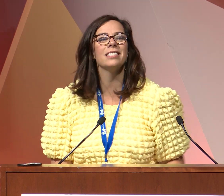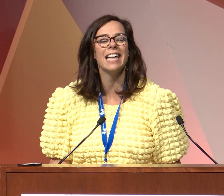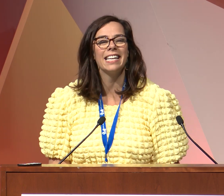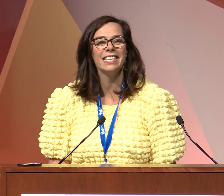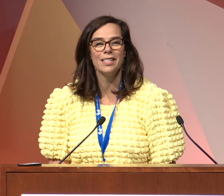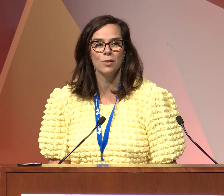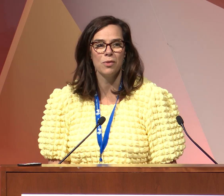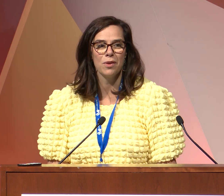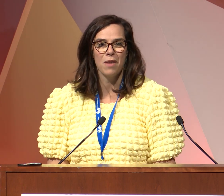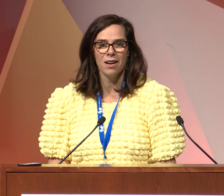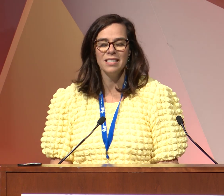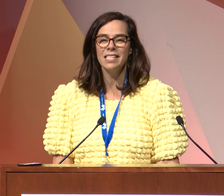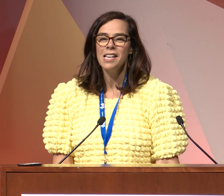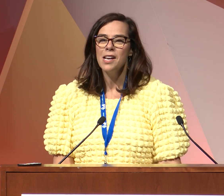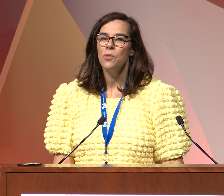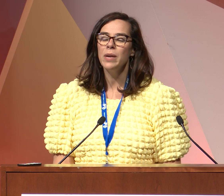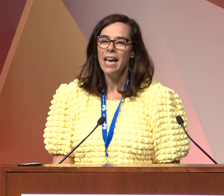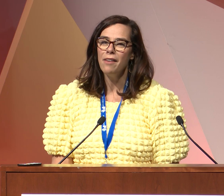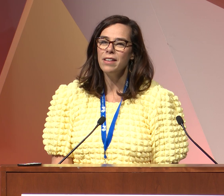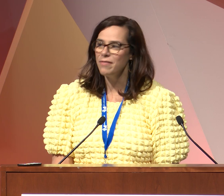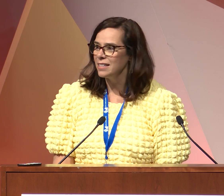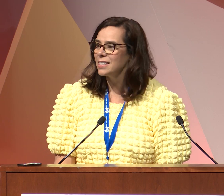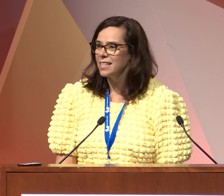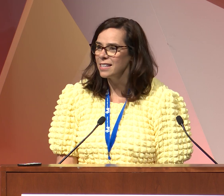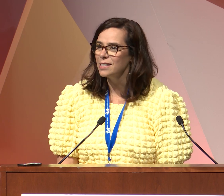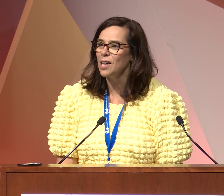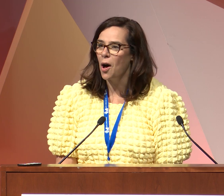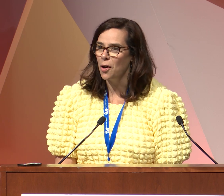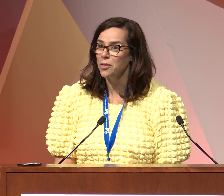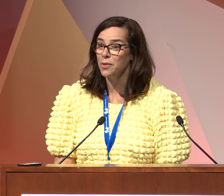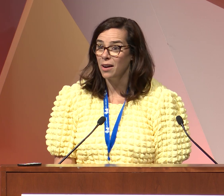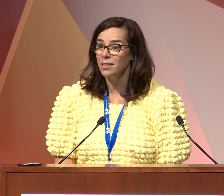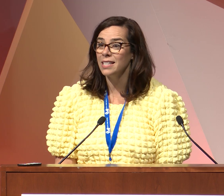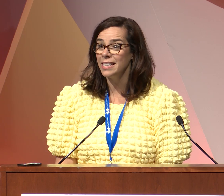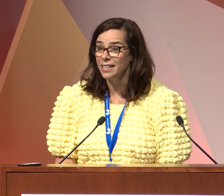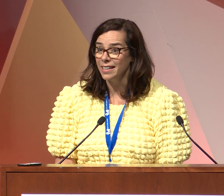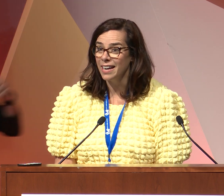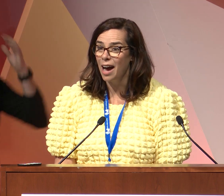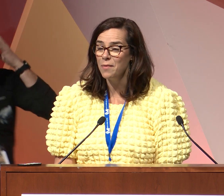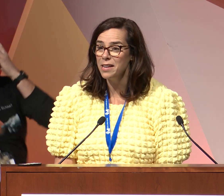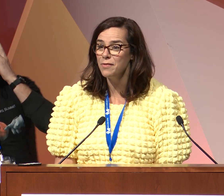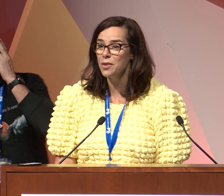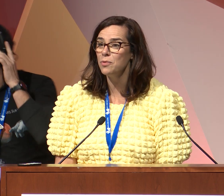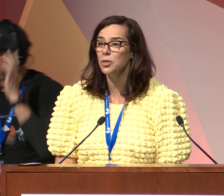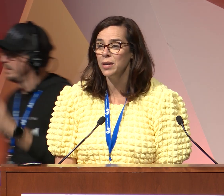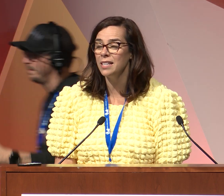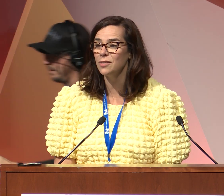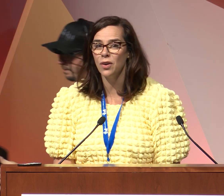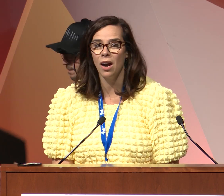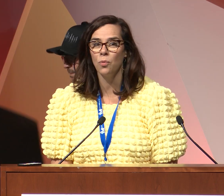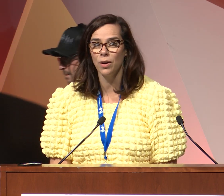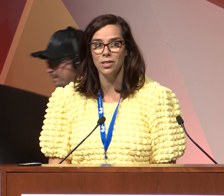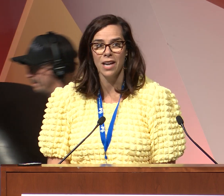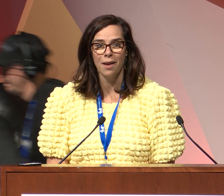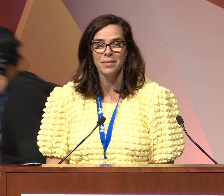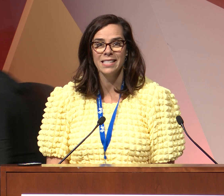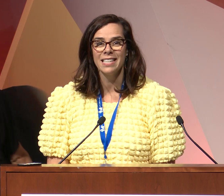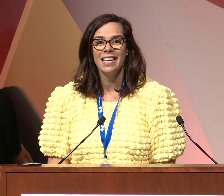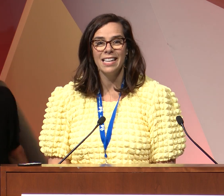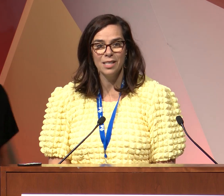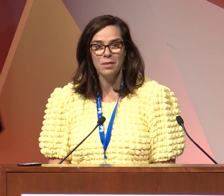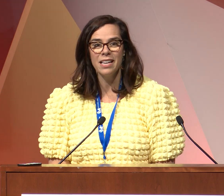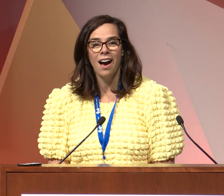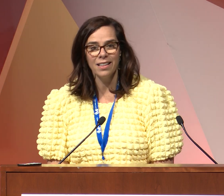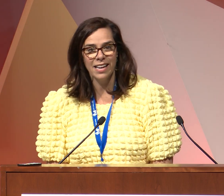of course, tagging Explore Mars. We have events like this all throughout the year. How many of you join us for our workshops